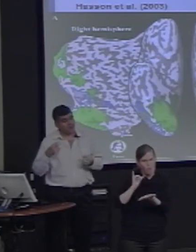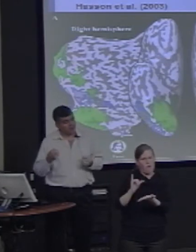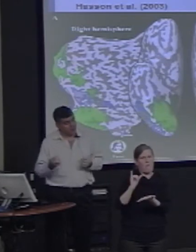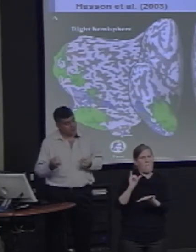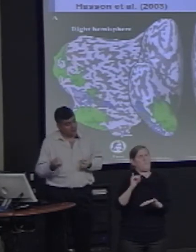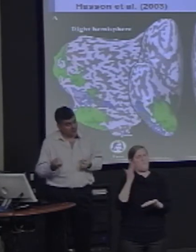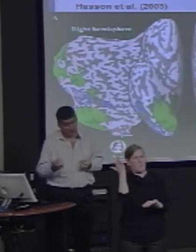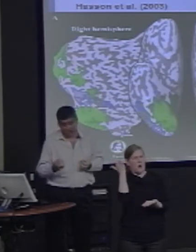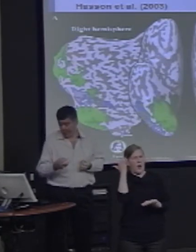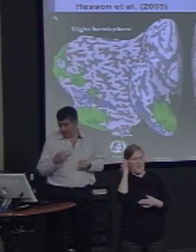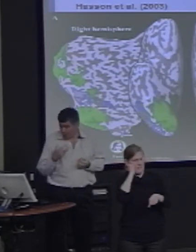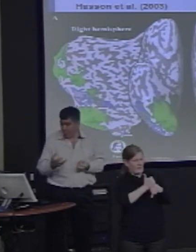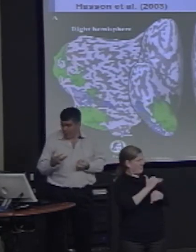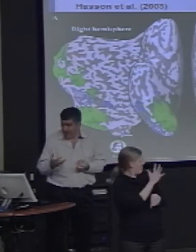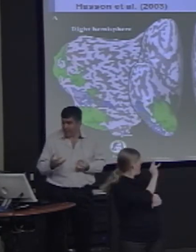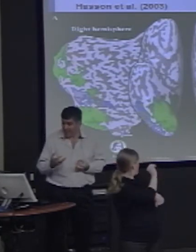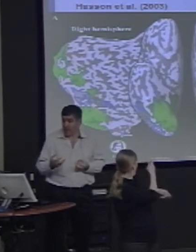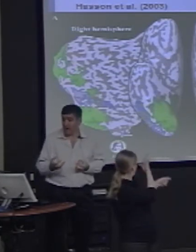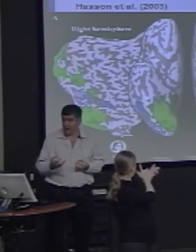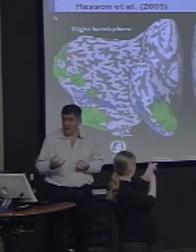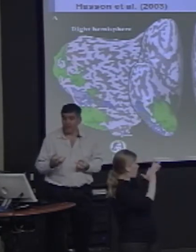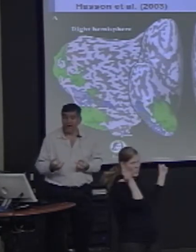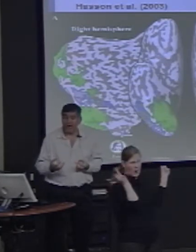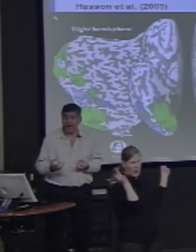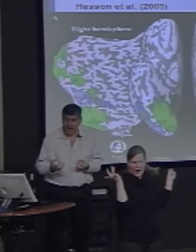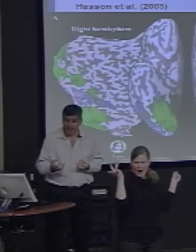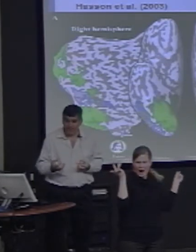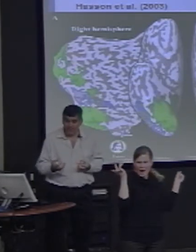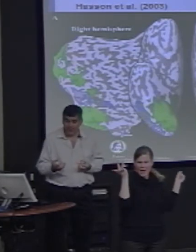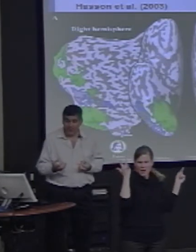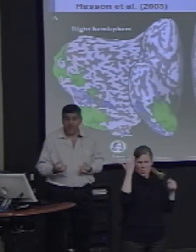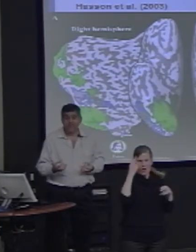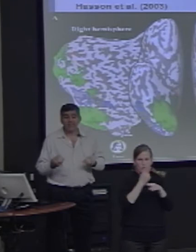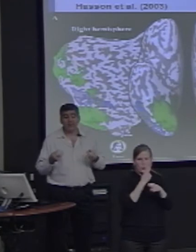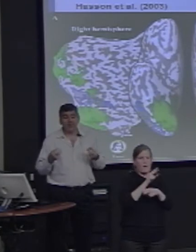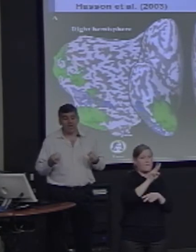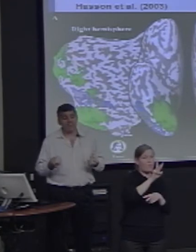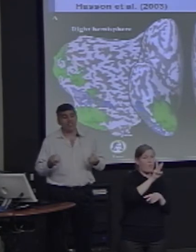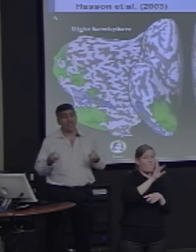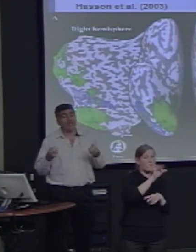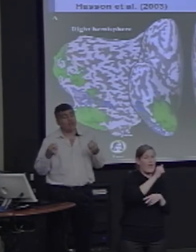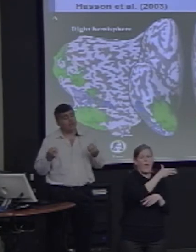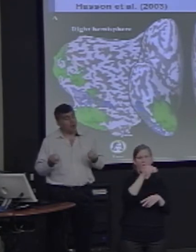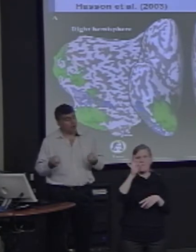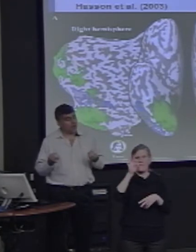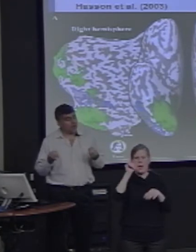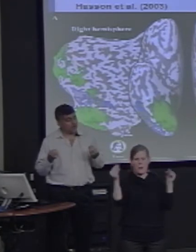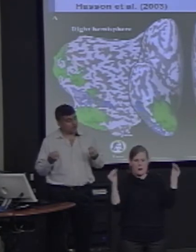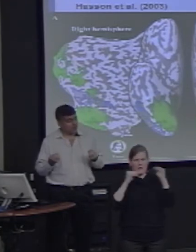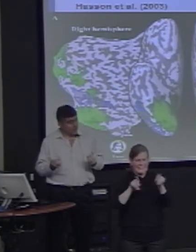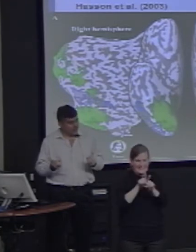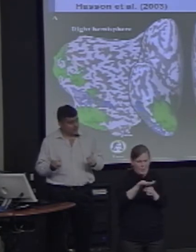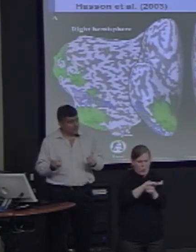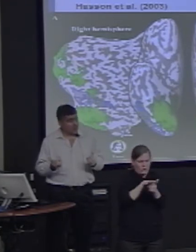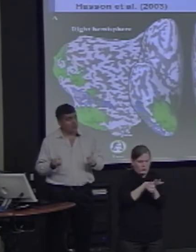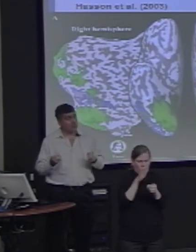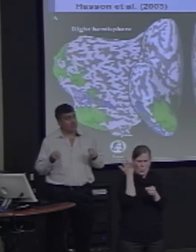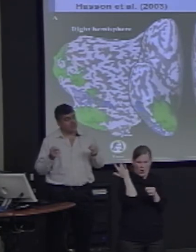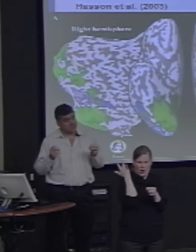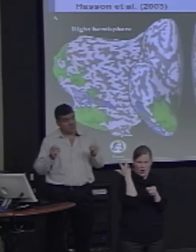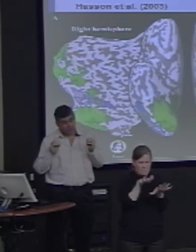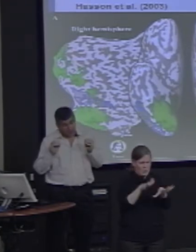area and the fusiform face area are where they are in the brain, is because they both, as domains,